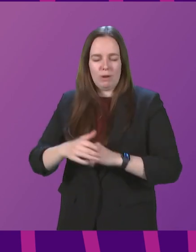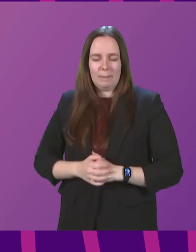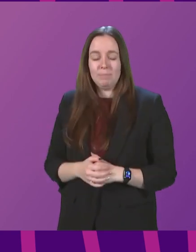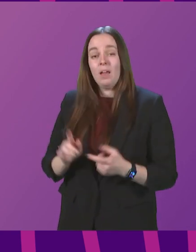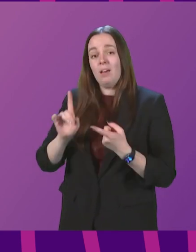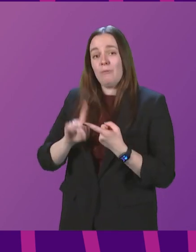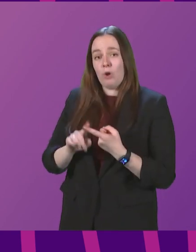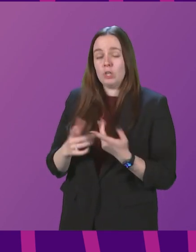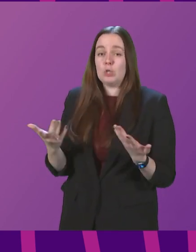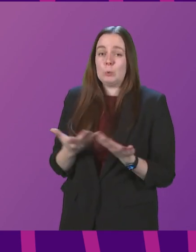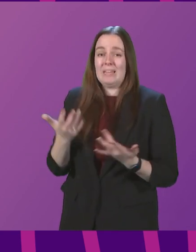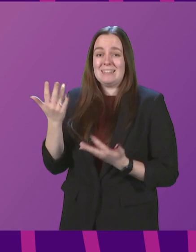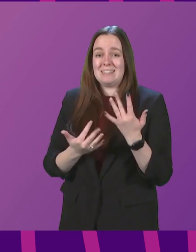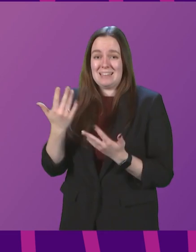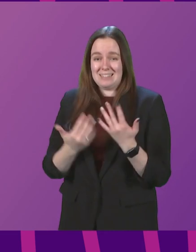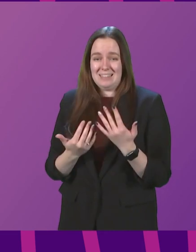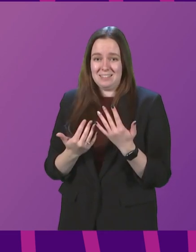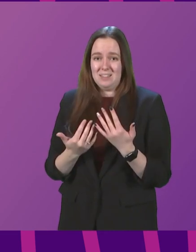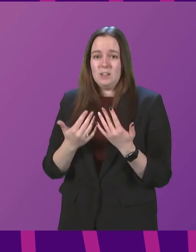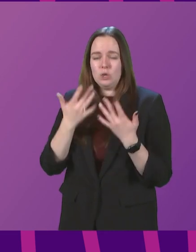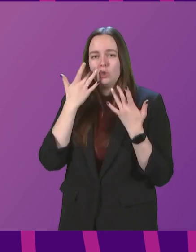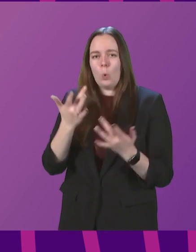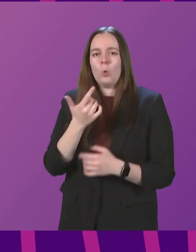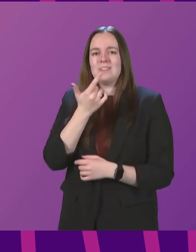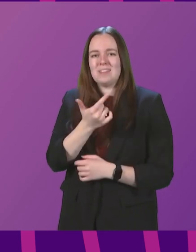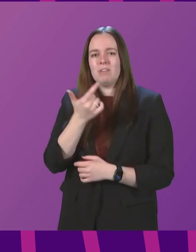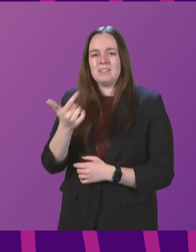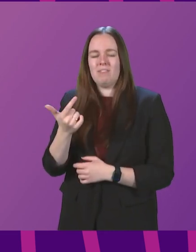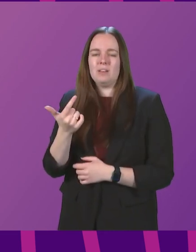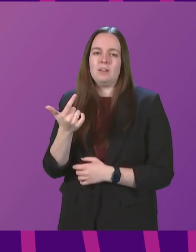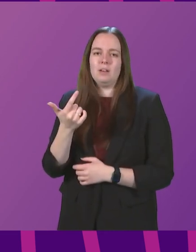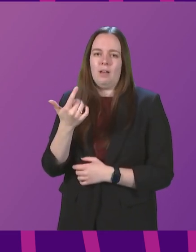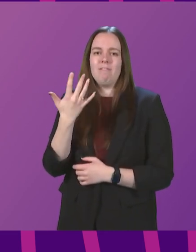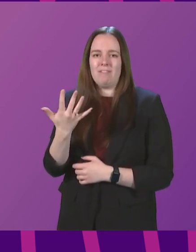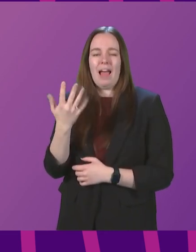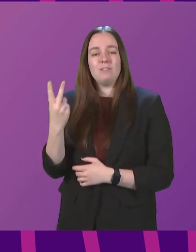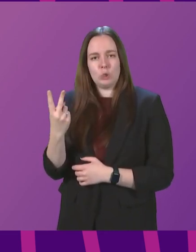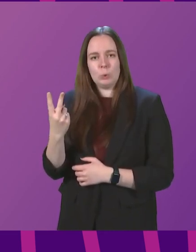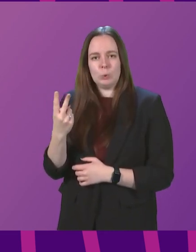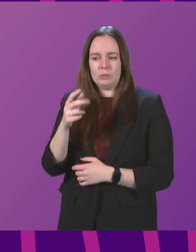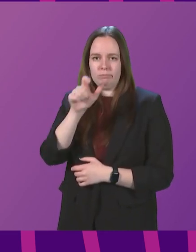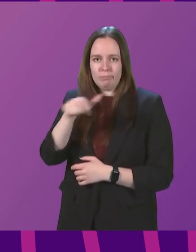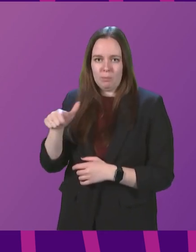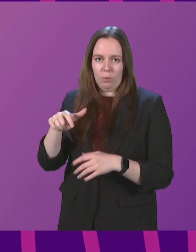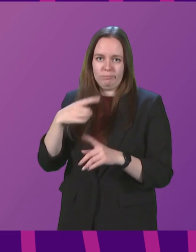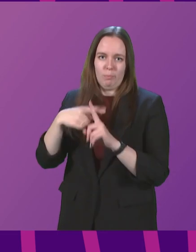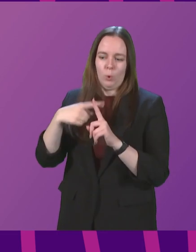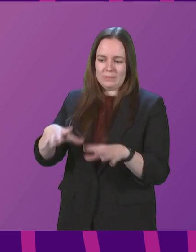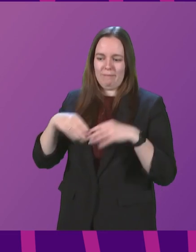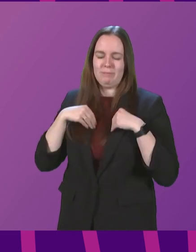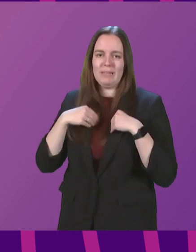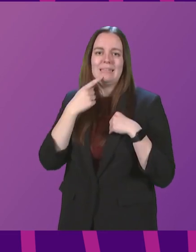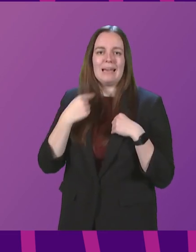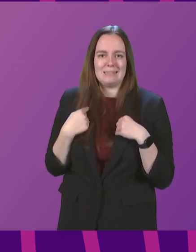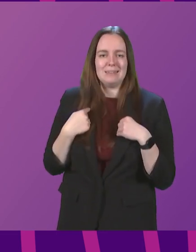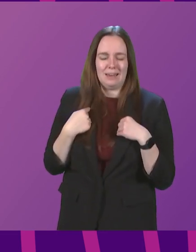First, today's statistics show that 7,752 positive cases were reported yesterday